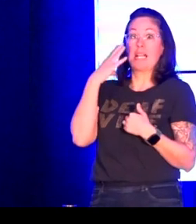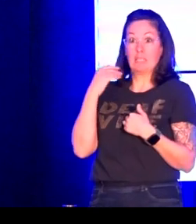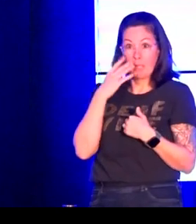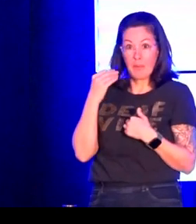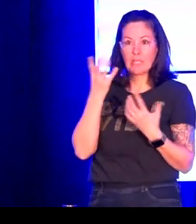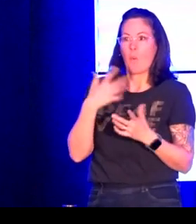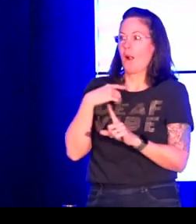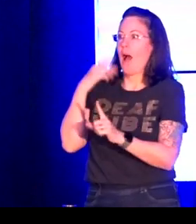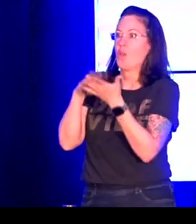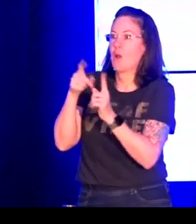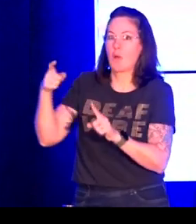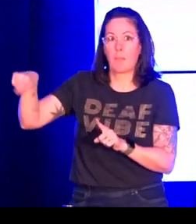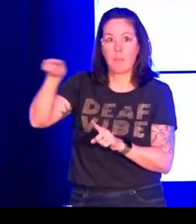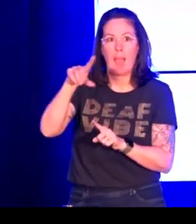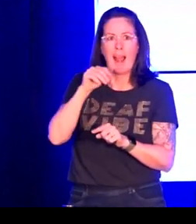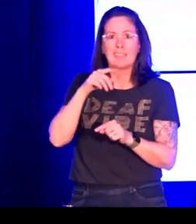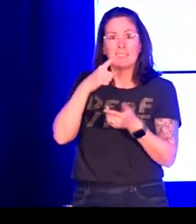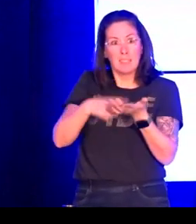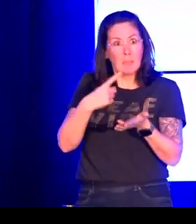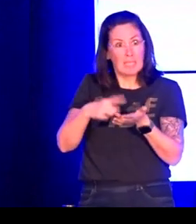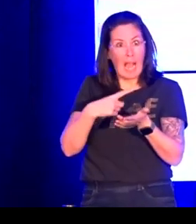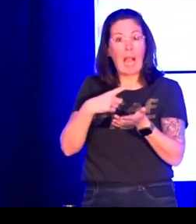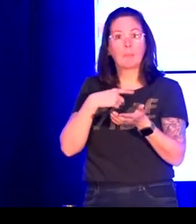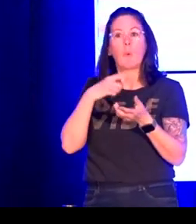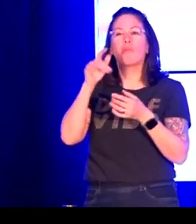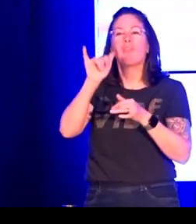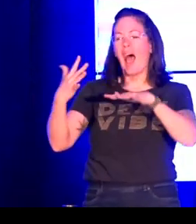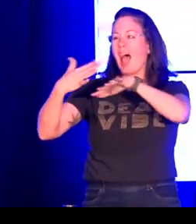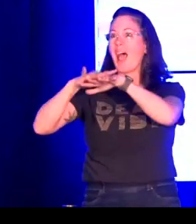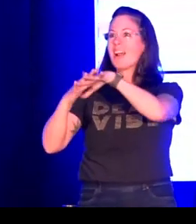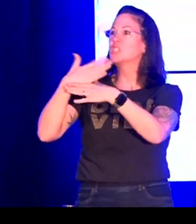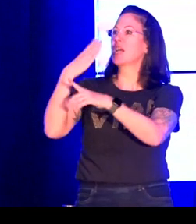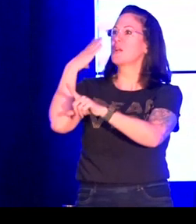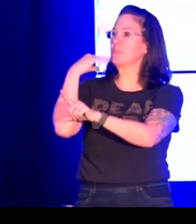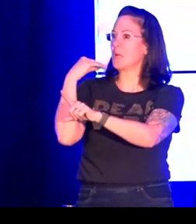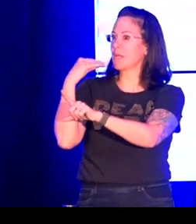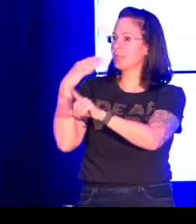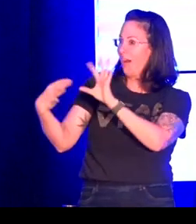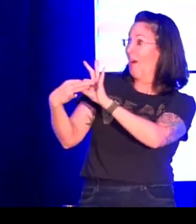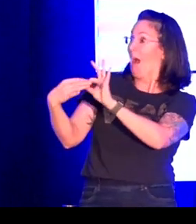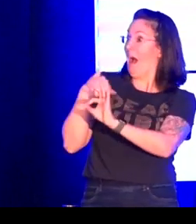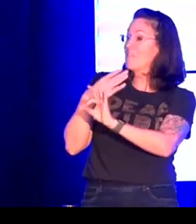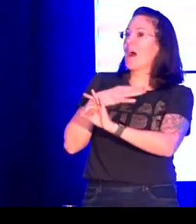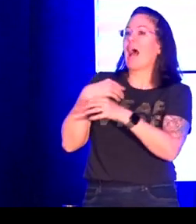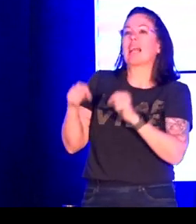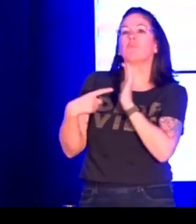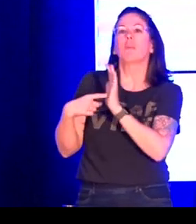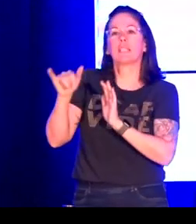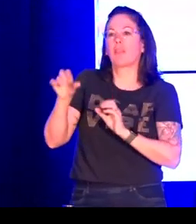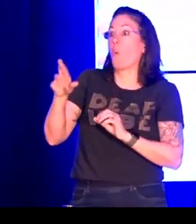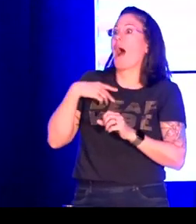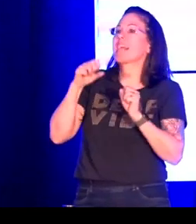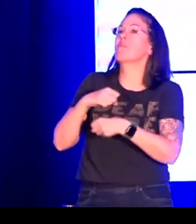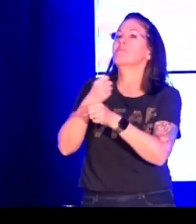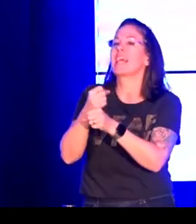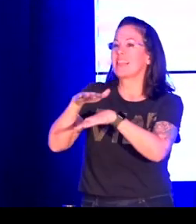I don't want to represent all deaf linguists. I do not and I cannot and I never will. We all have different kinds of